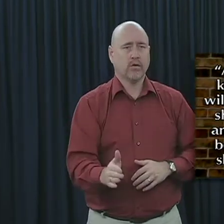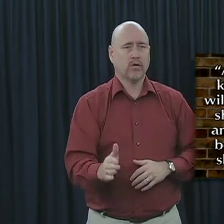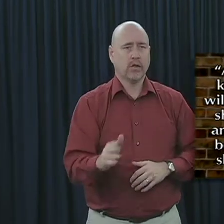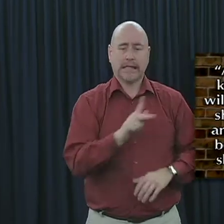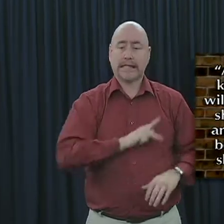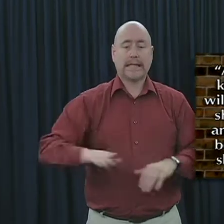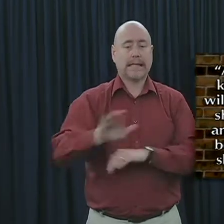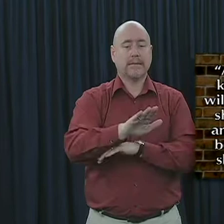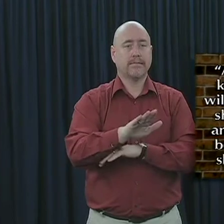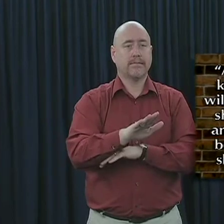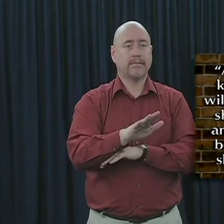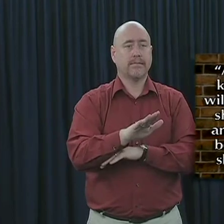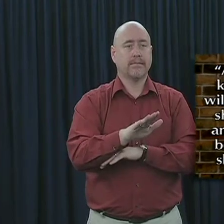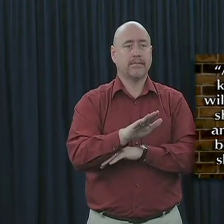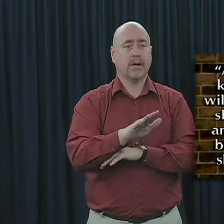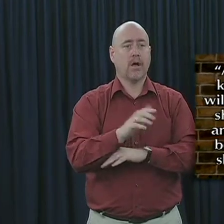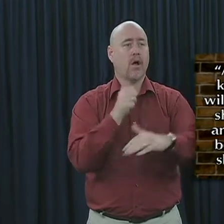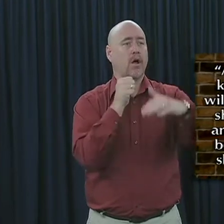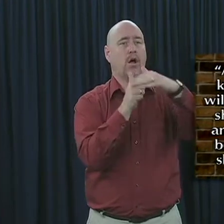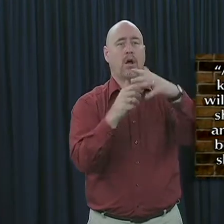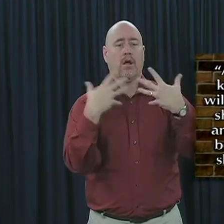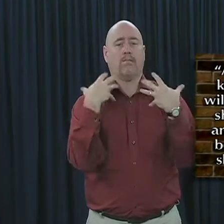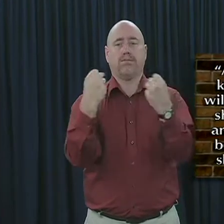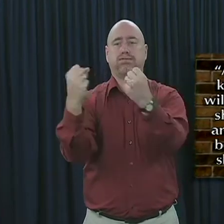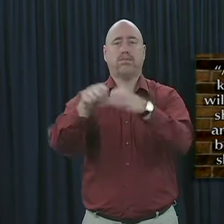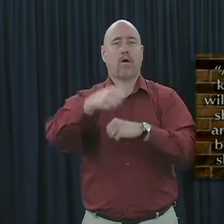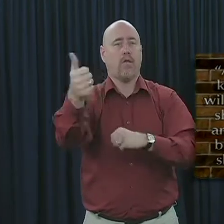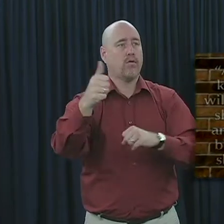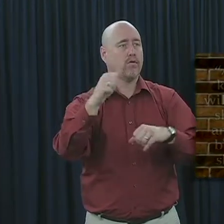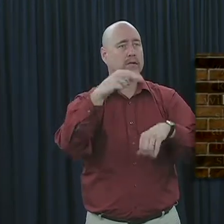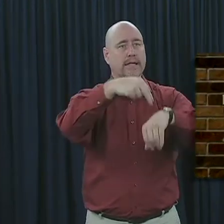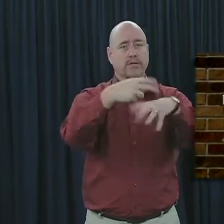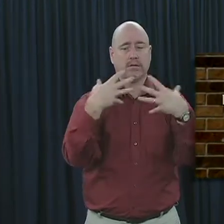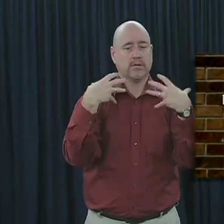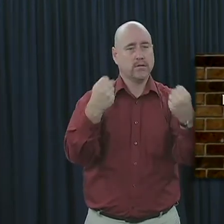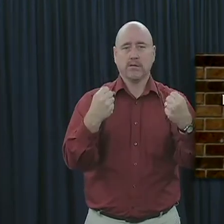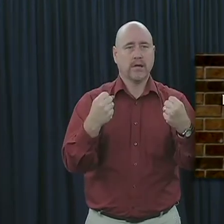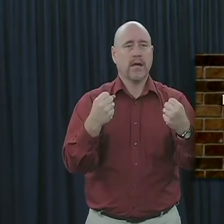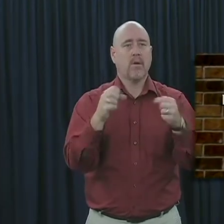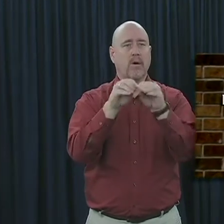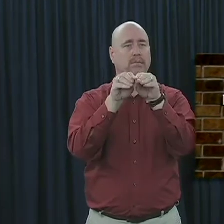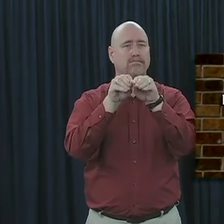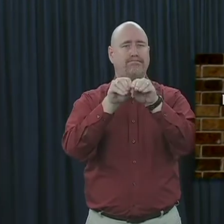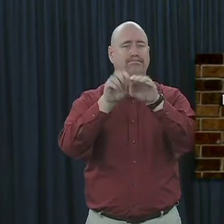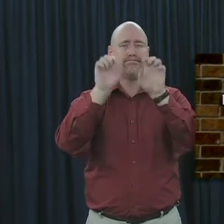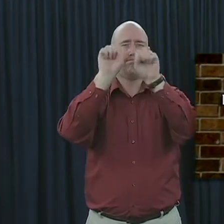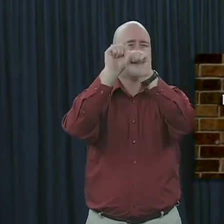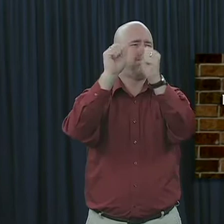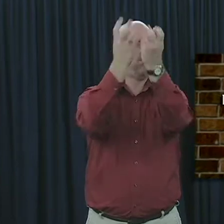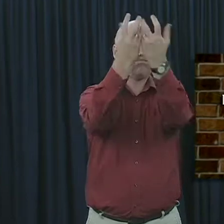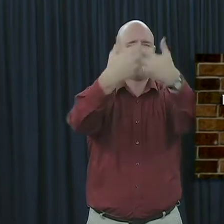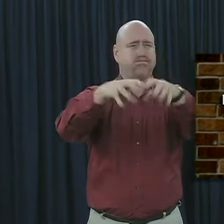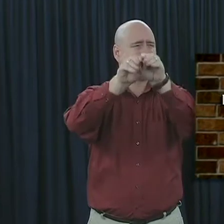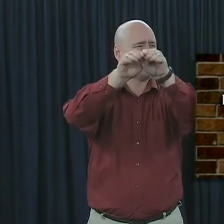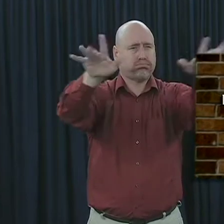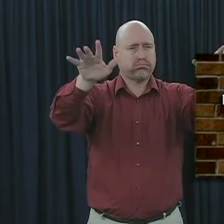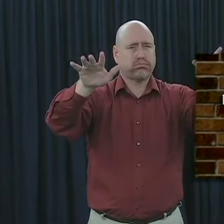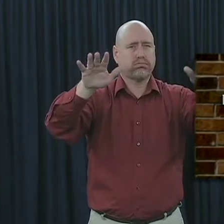kingdom shall not be left to other people. It shall break in pieces and consume all these kingdoms, and it shall stand